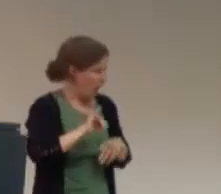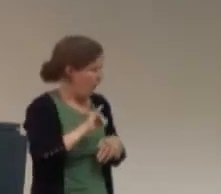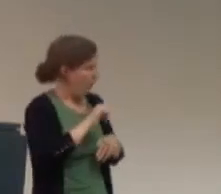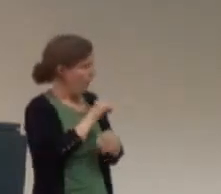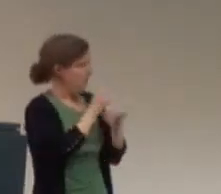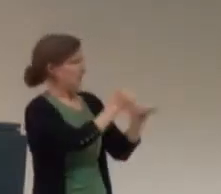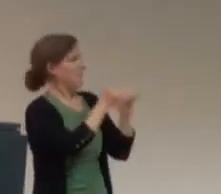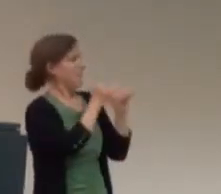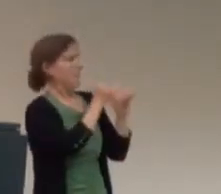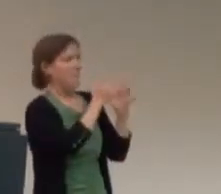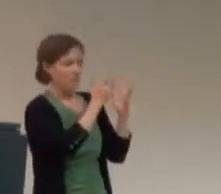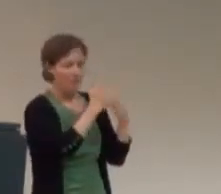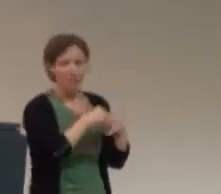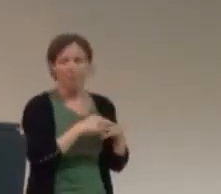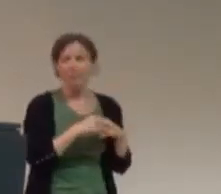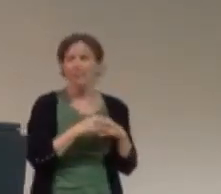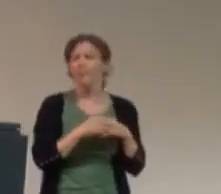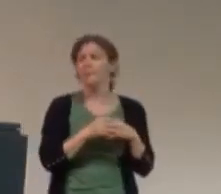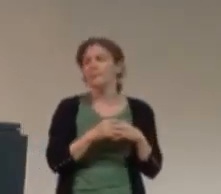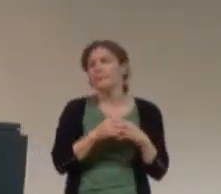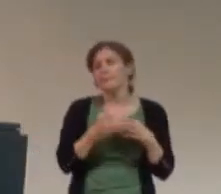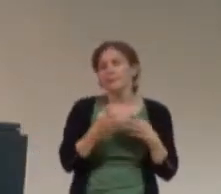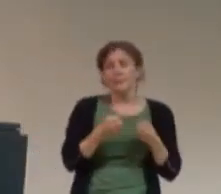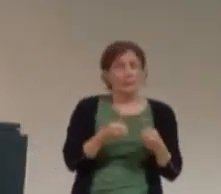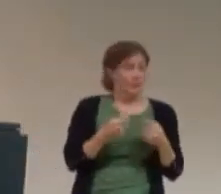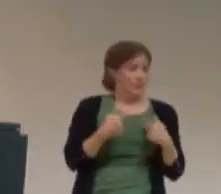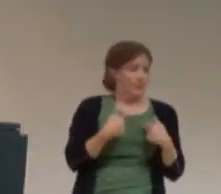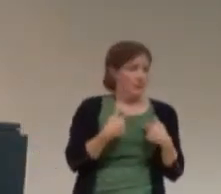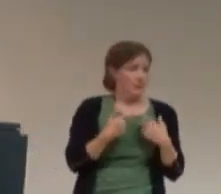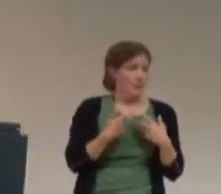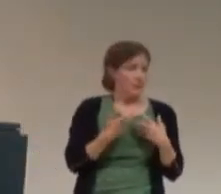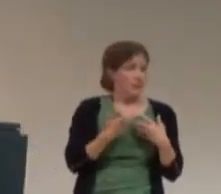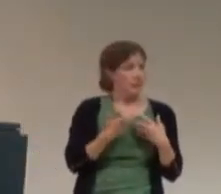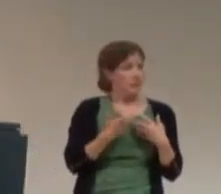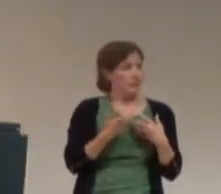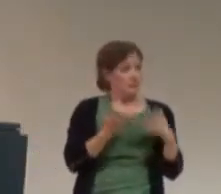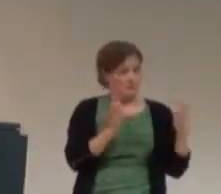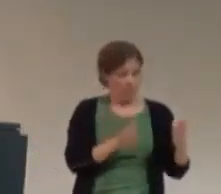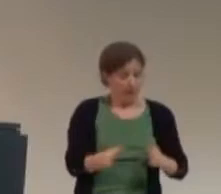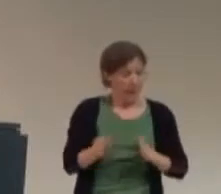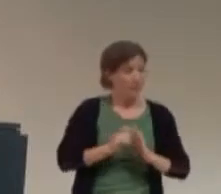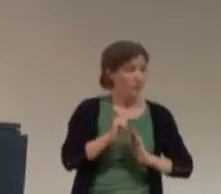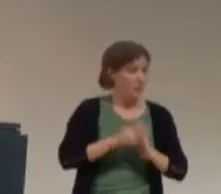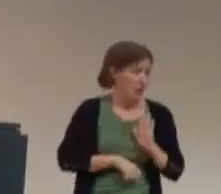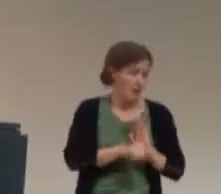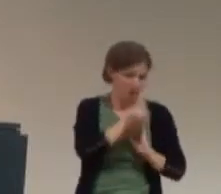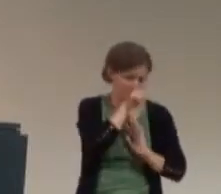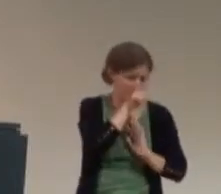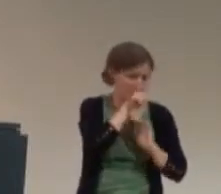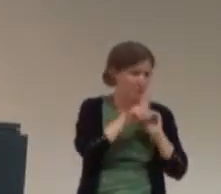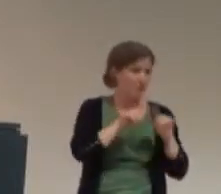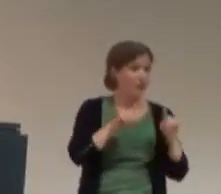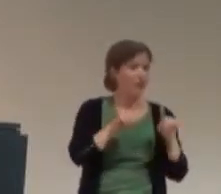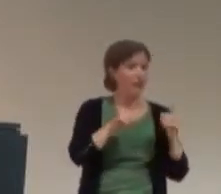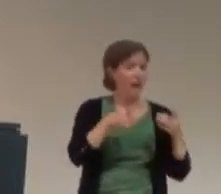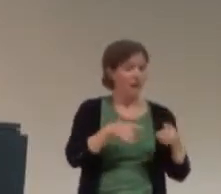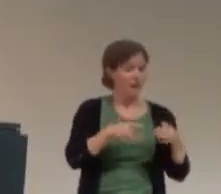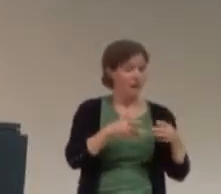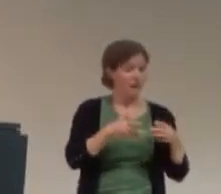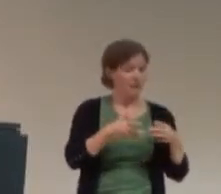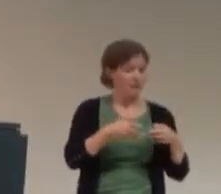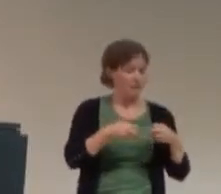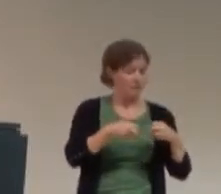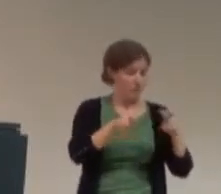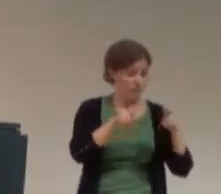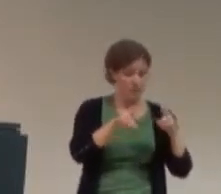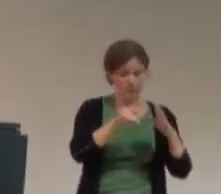my story. And so, even though I didn't have any intention with writing this, what this led to was,